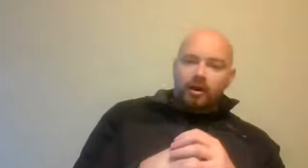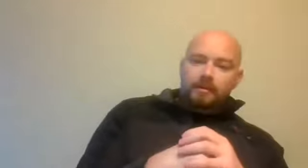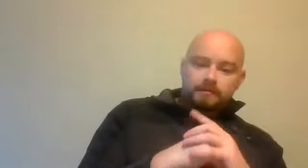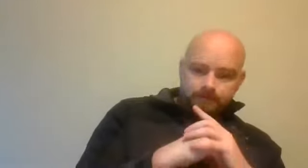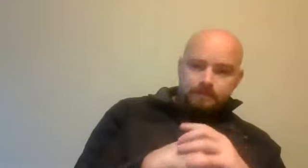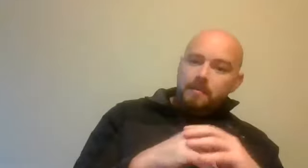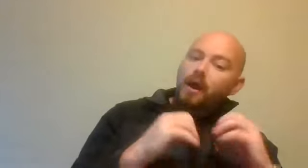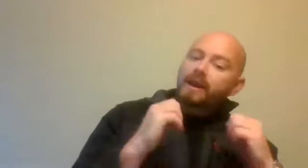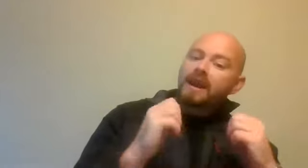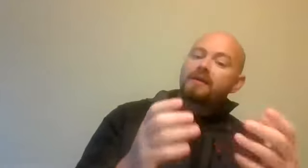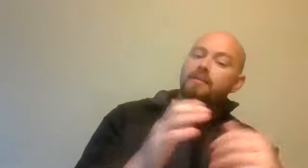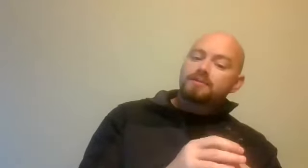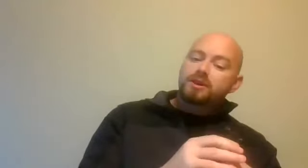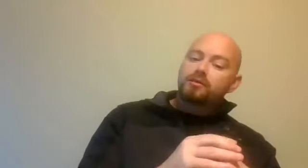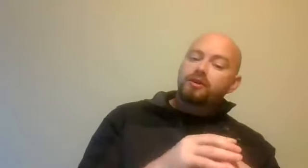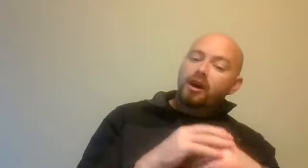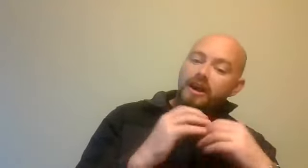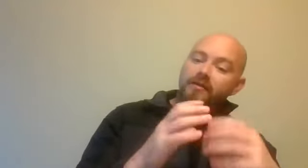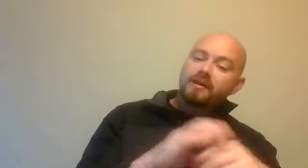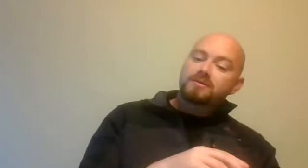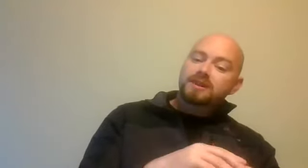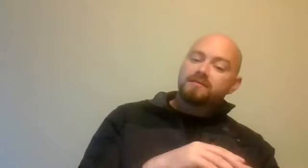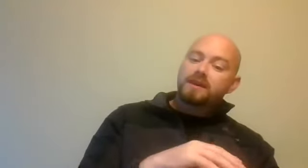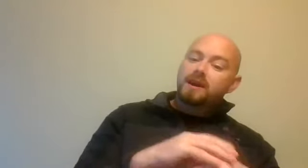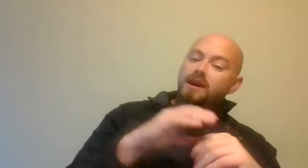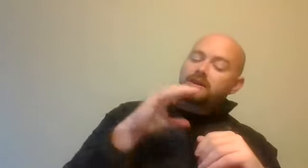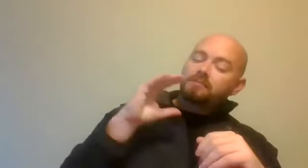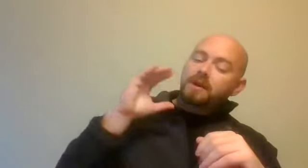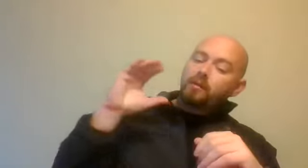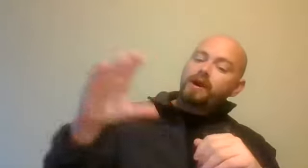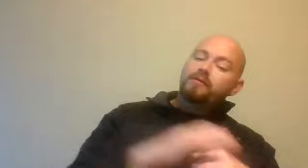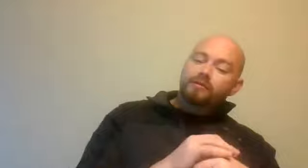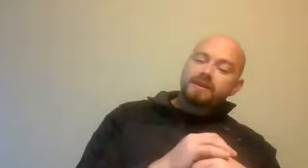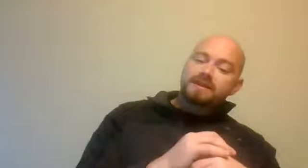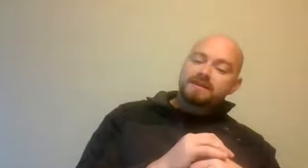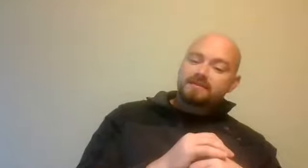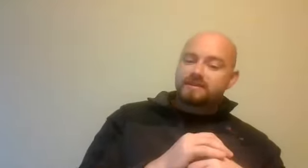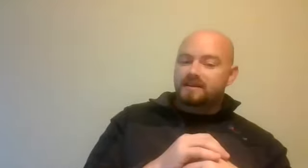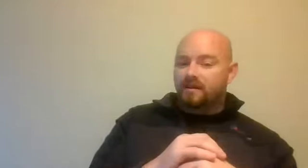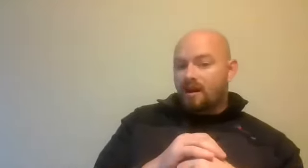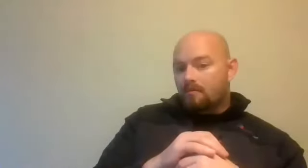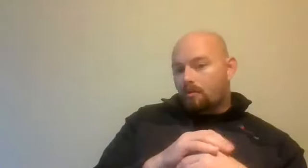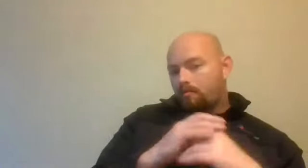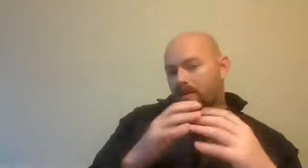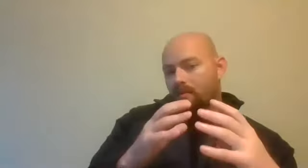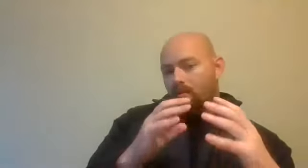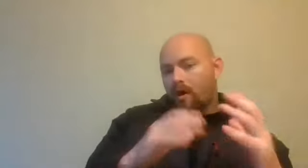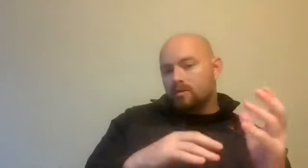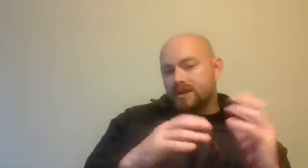talk about people not caring about security or not caring about safety, not being aware of the risk, cetera, et cetera. But people will always